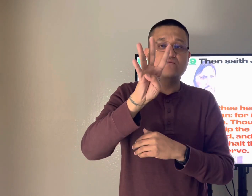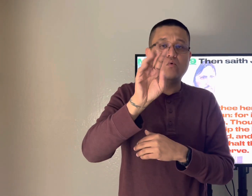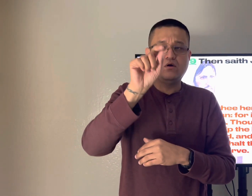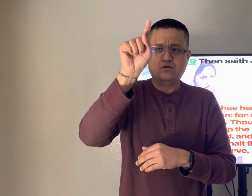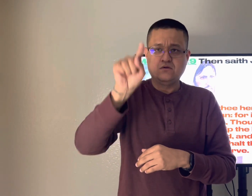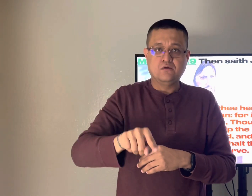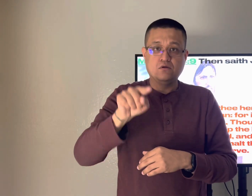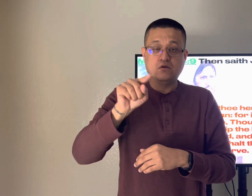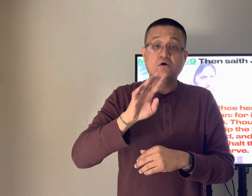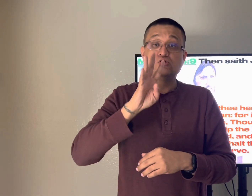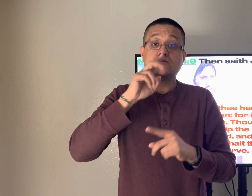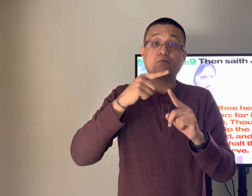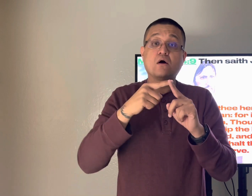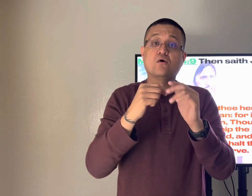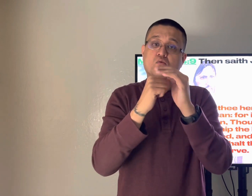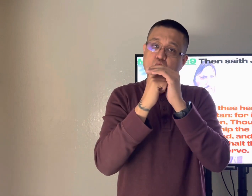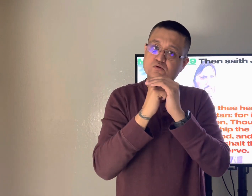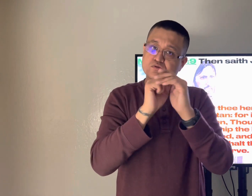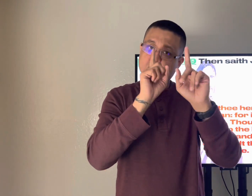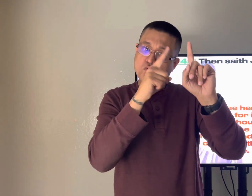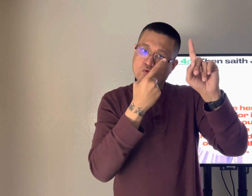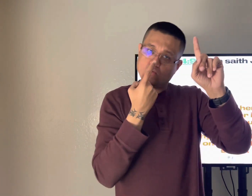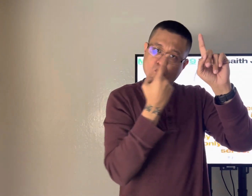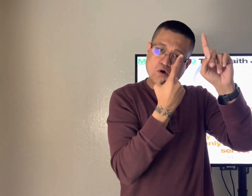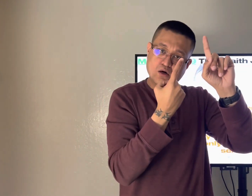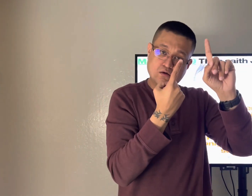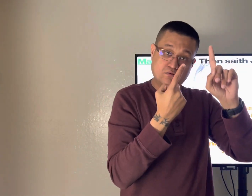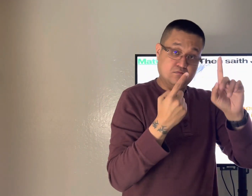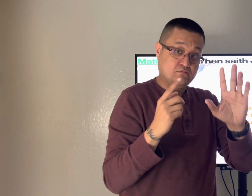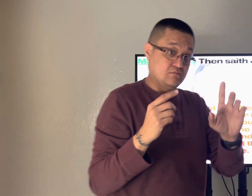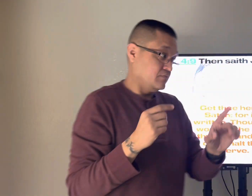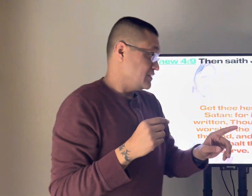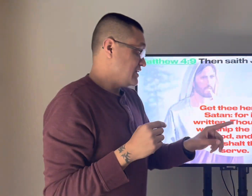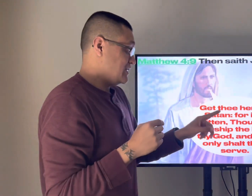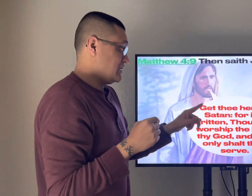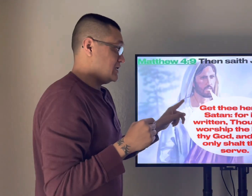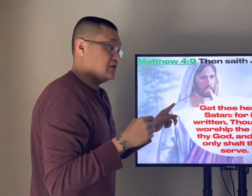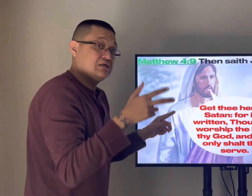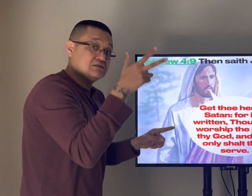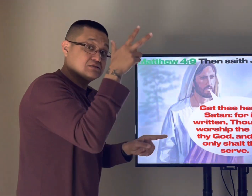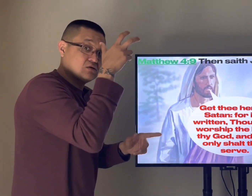you read john chapter 4 it talks about worshiping god in truth and spirit